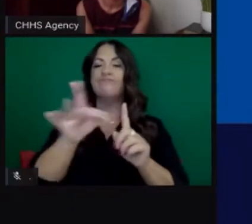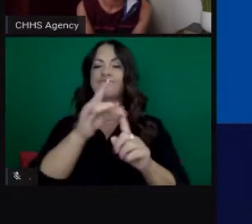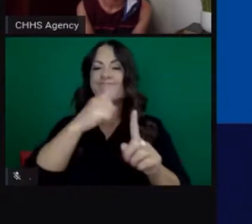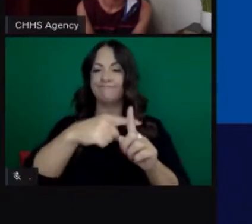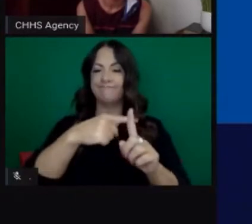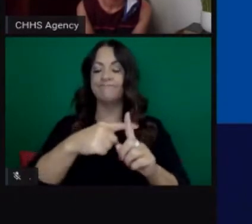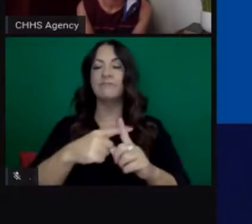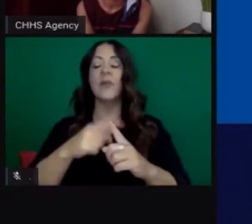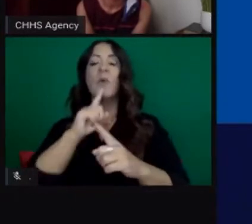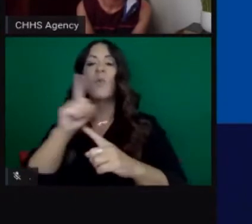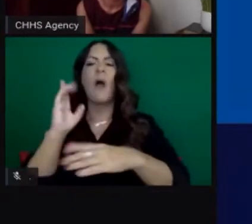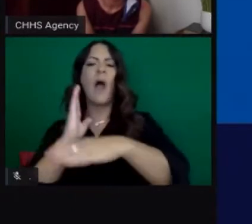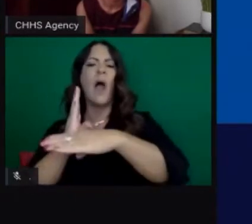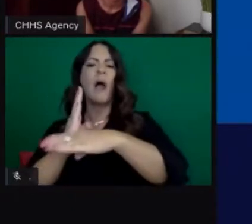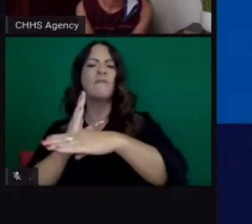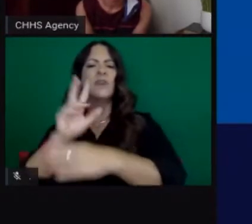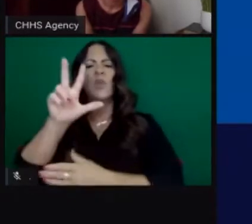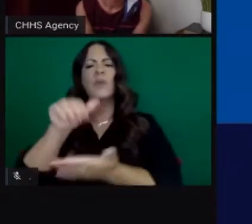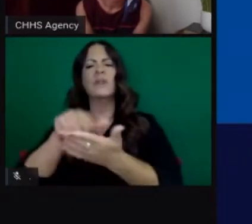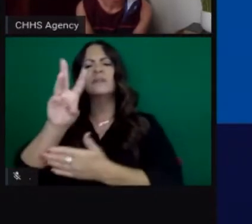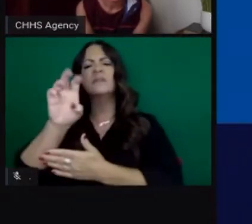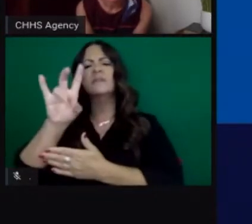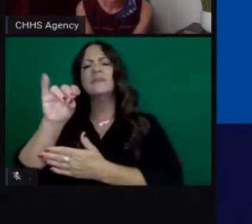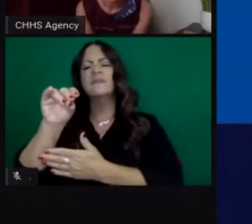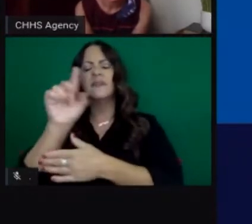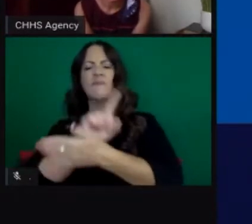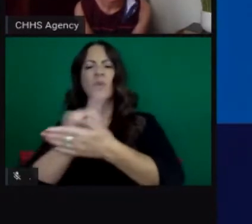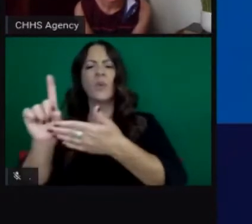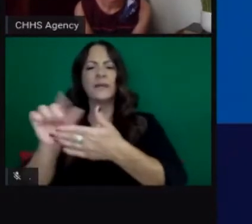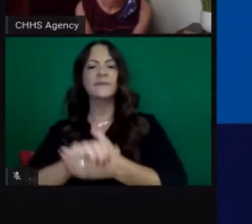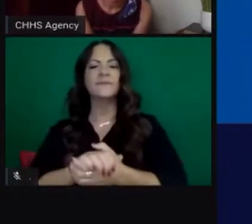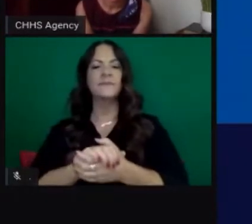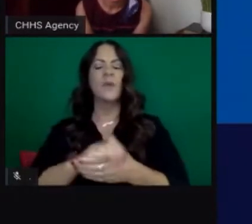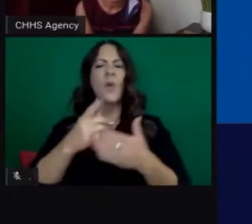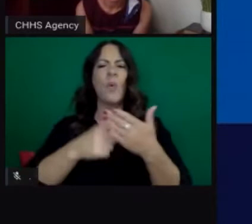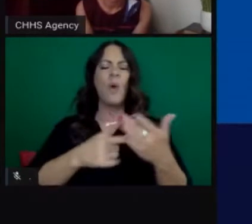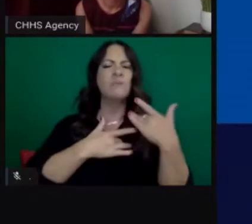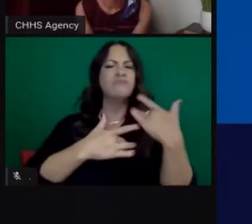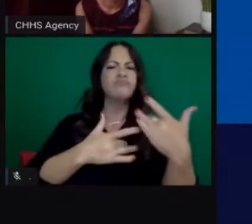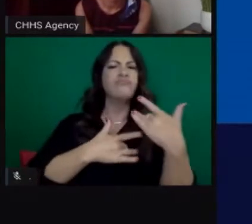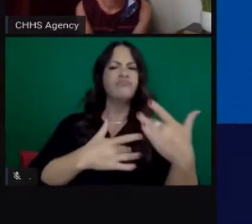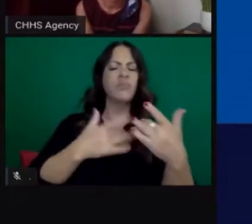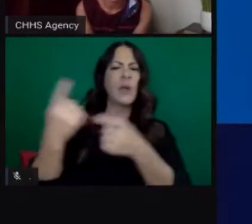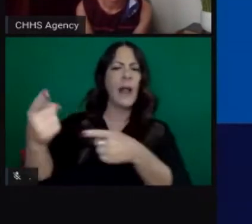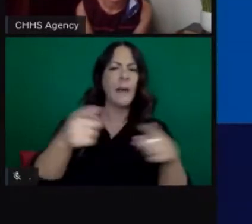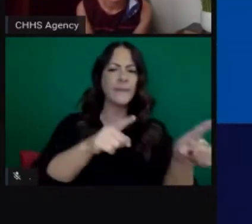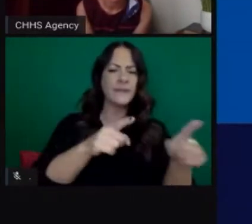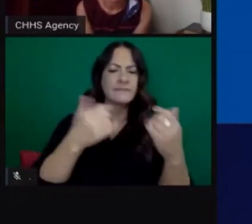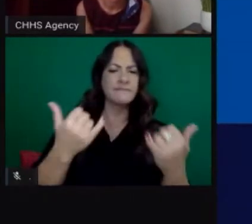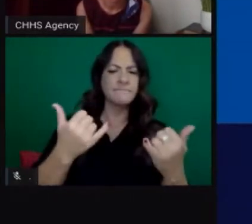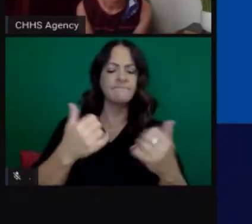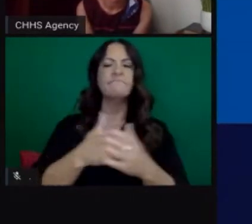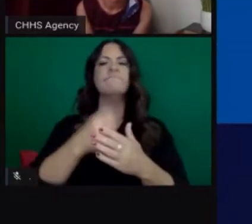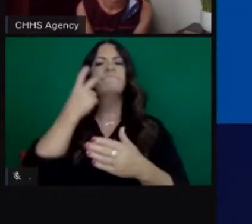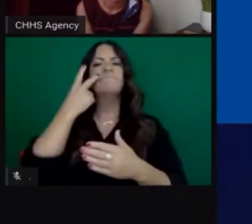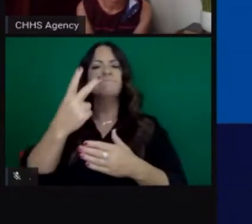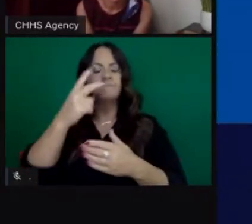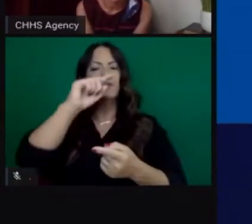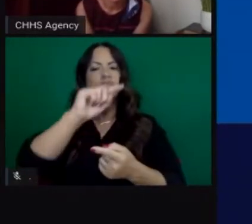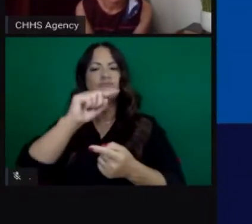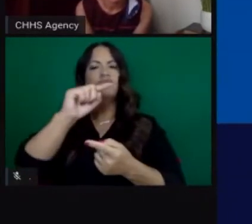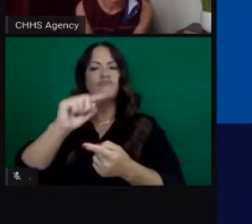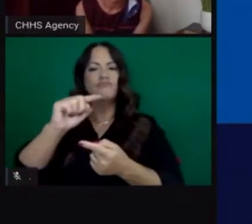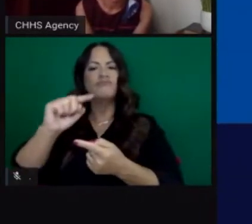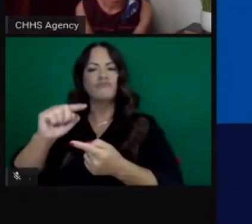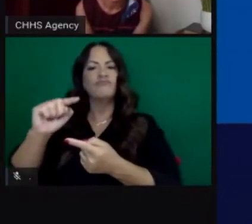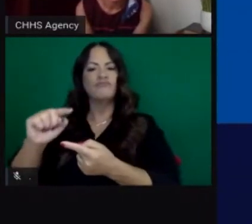average is 3,670. There are encouraging trends that are ongoing with this. This is definitely a decreasing number over time.